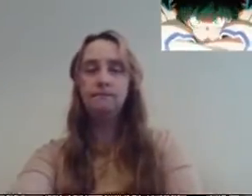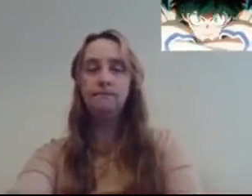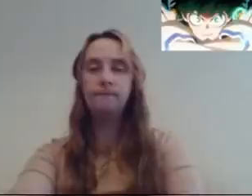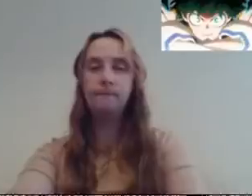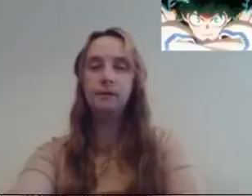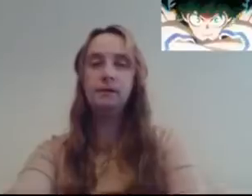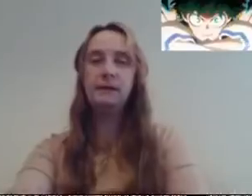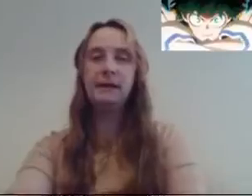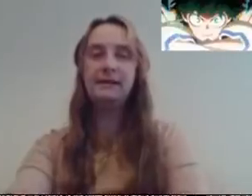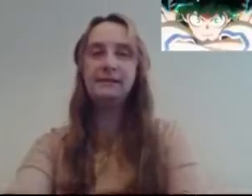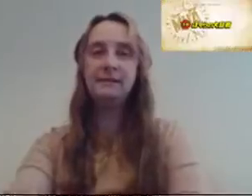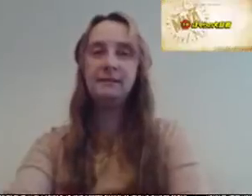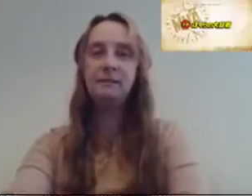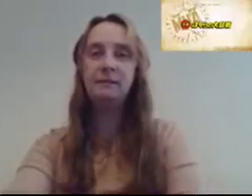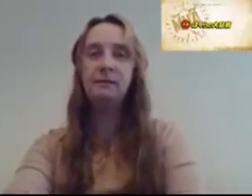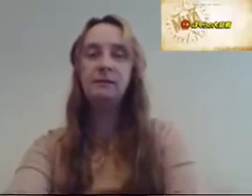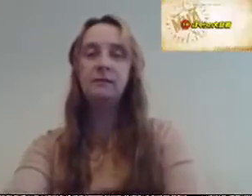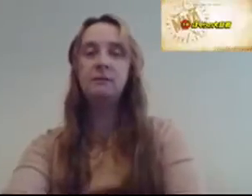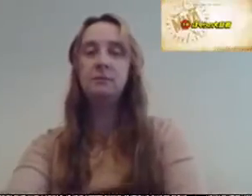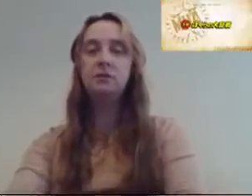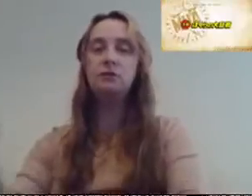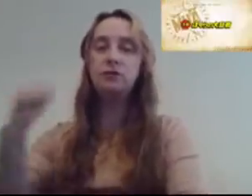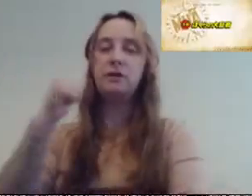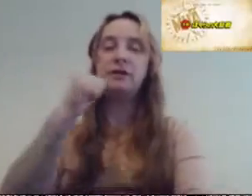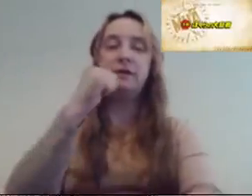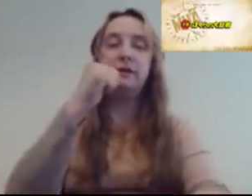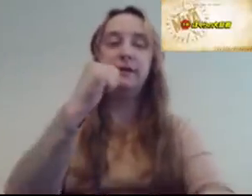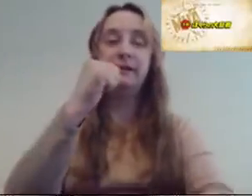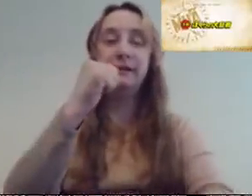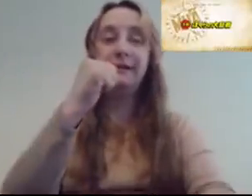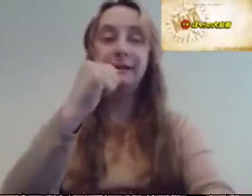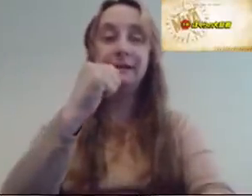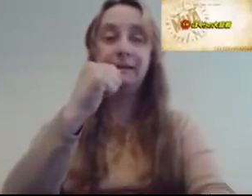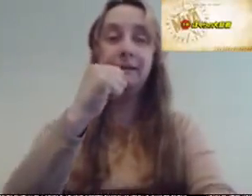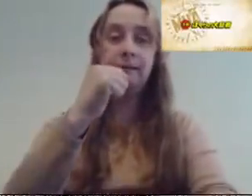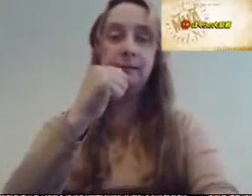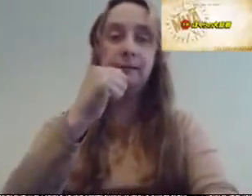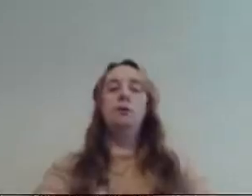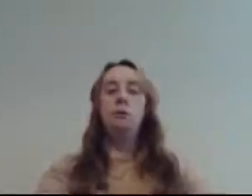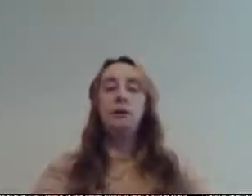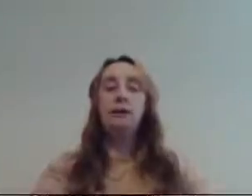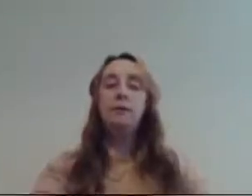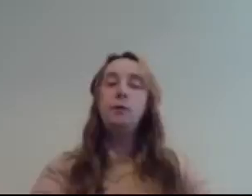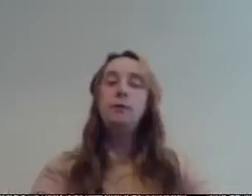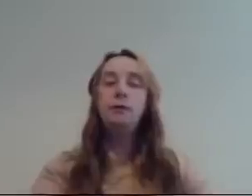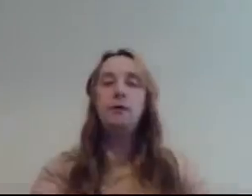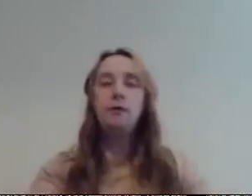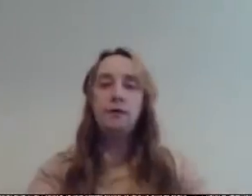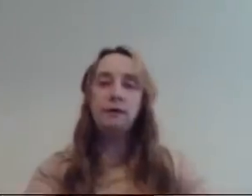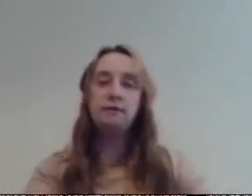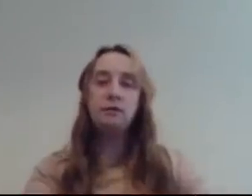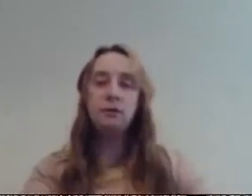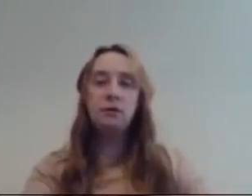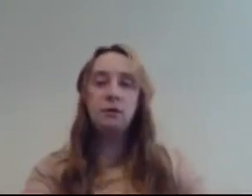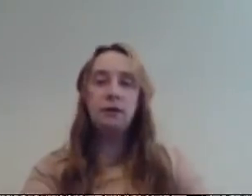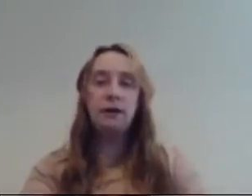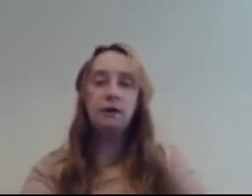always remember where you came from go beyond ultra ultra ultra well everyone that is that